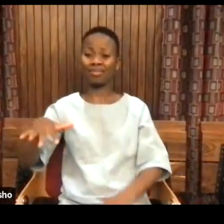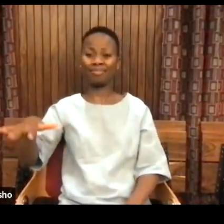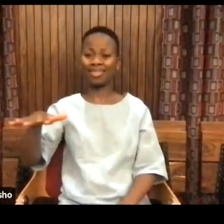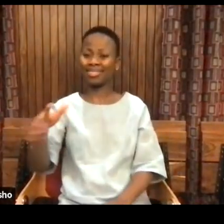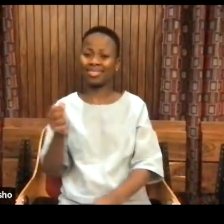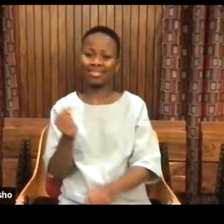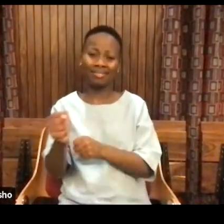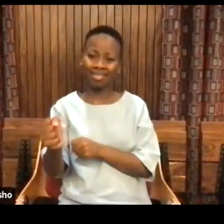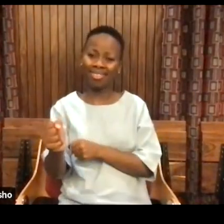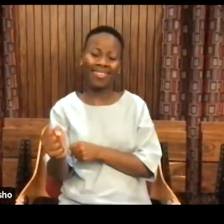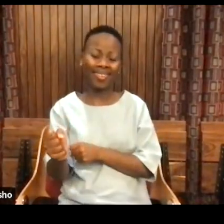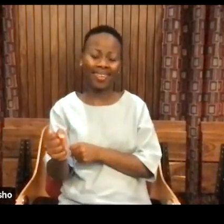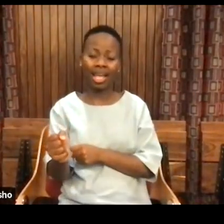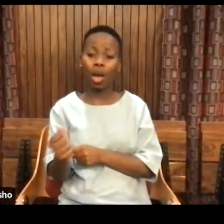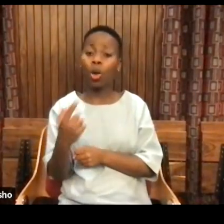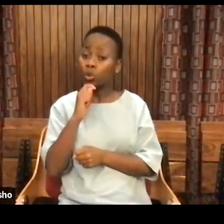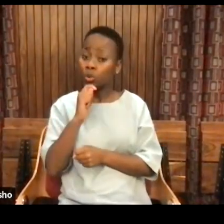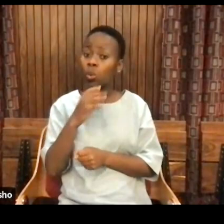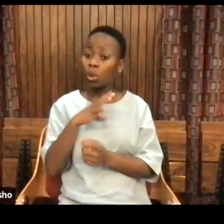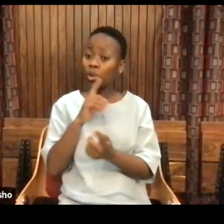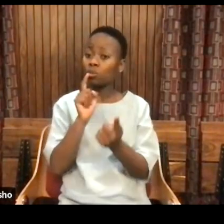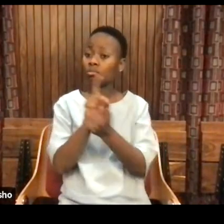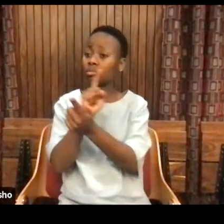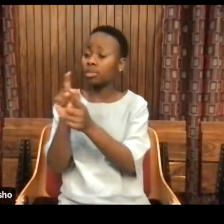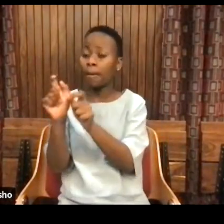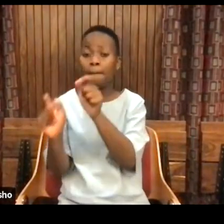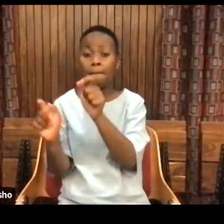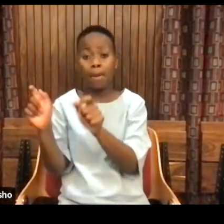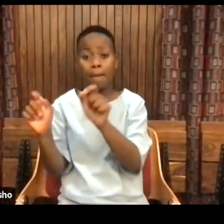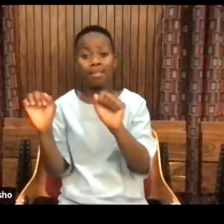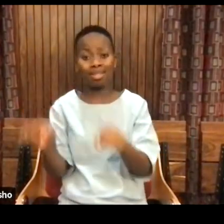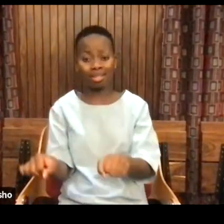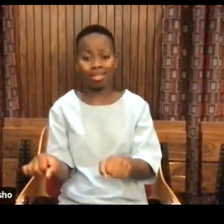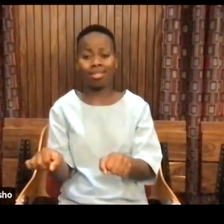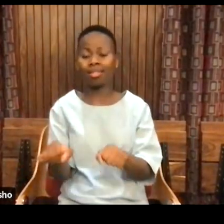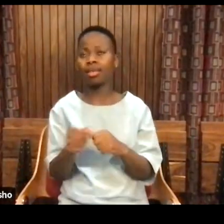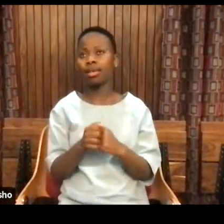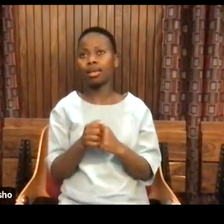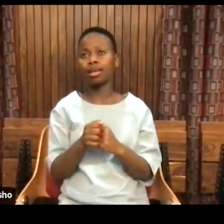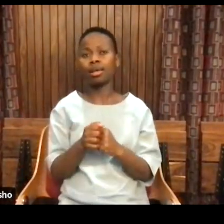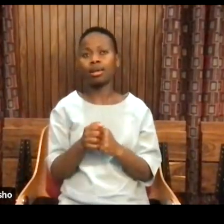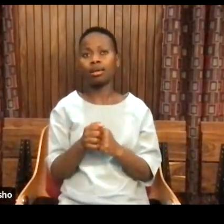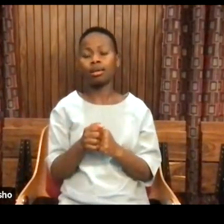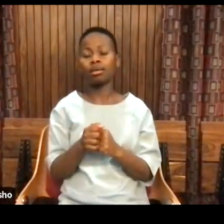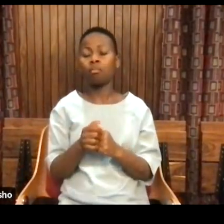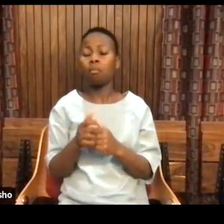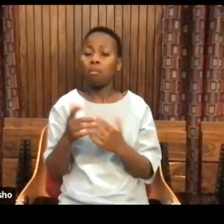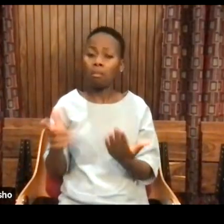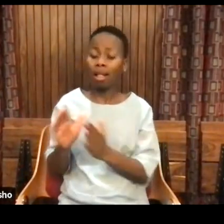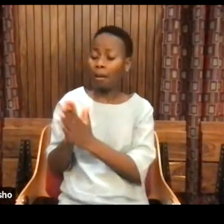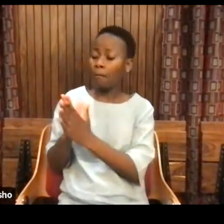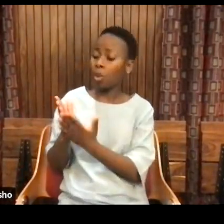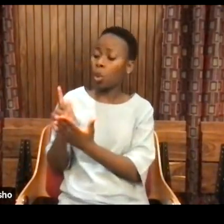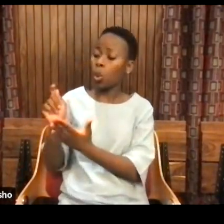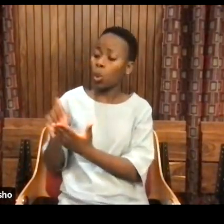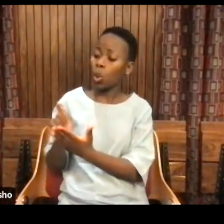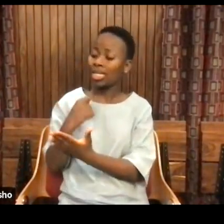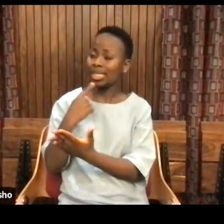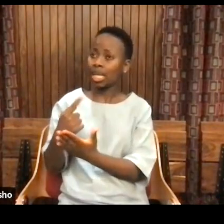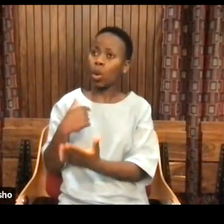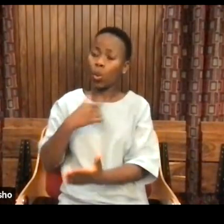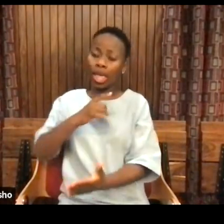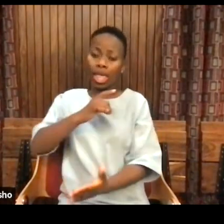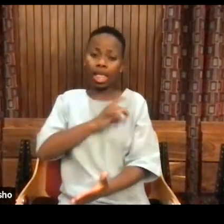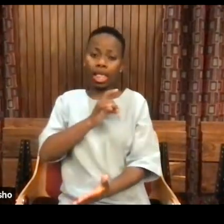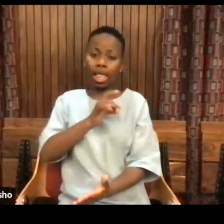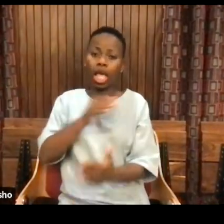people. And although there's a lot of literature that tries to tell us we fear meeting people who are different from us, that we